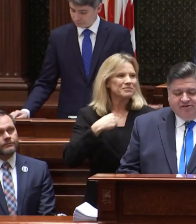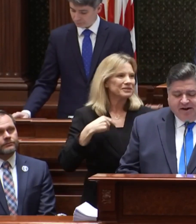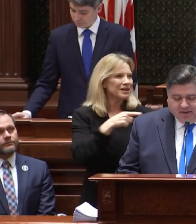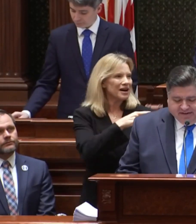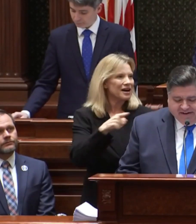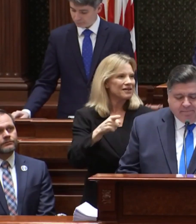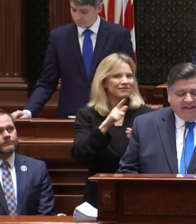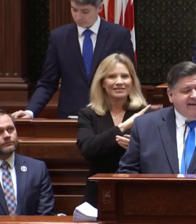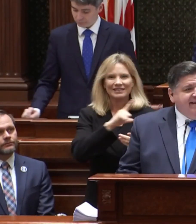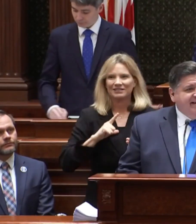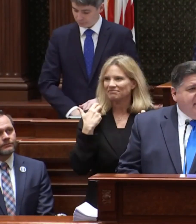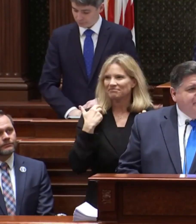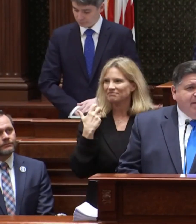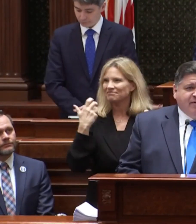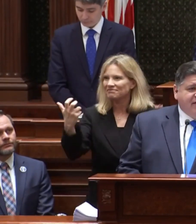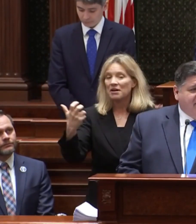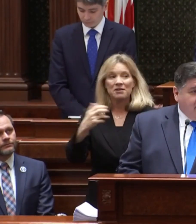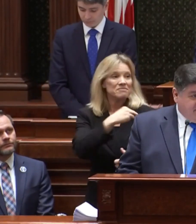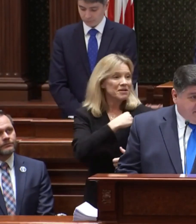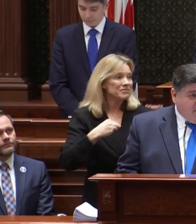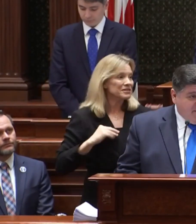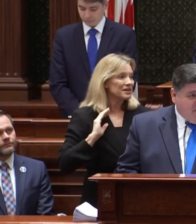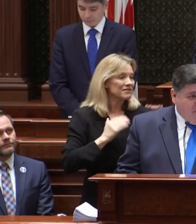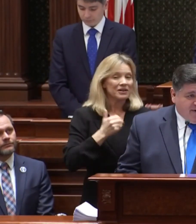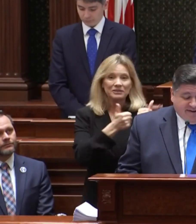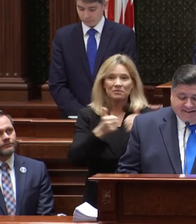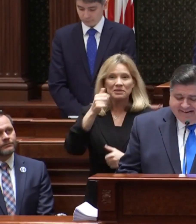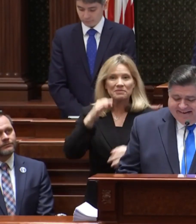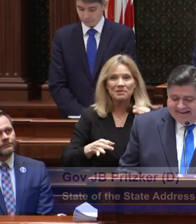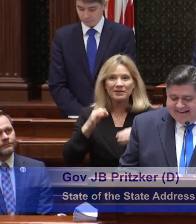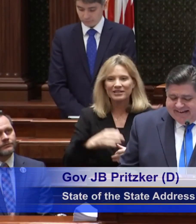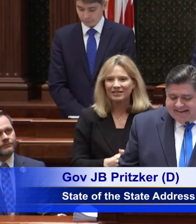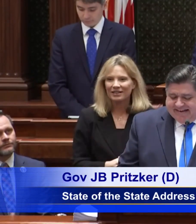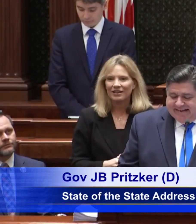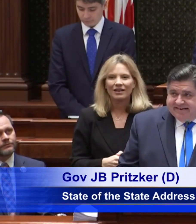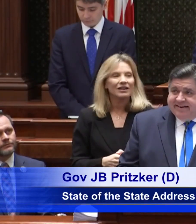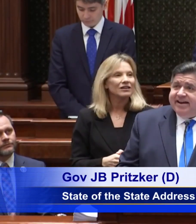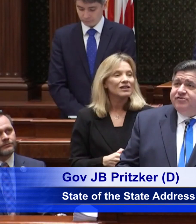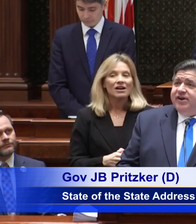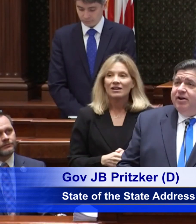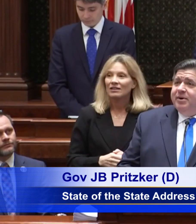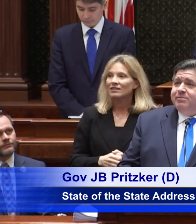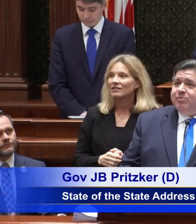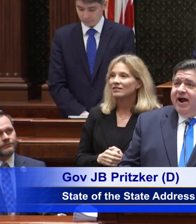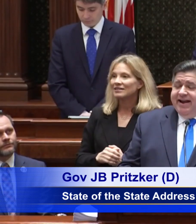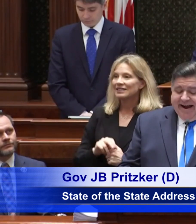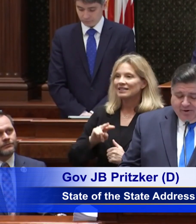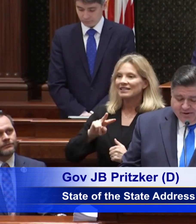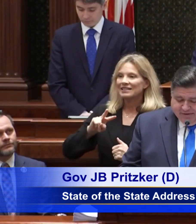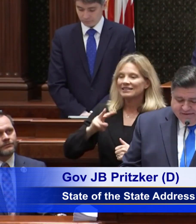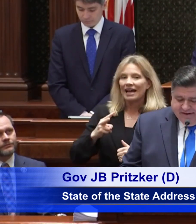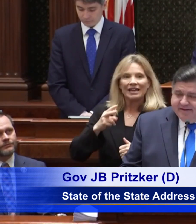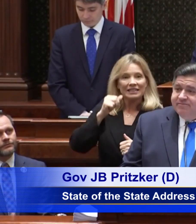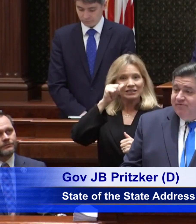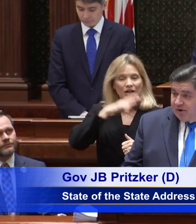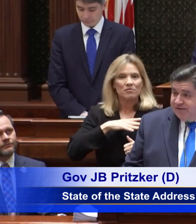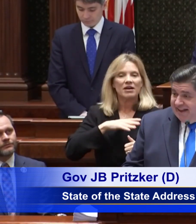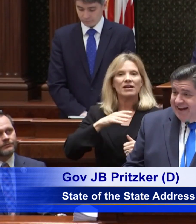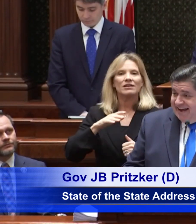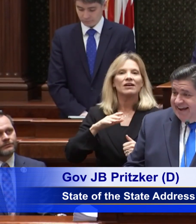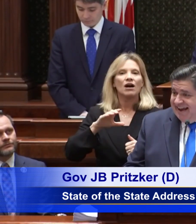of the General Assembly, members of our Supreme Court, Second Gentleman, Brian Eccles,